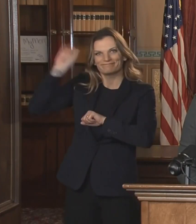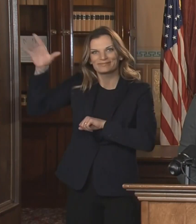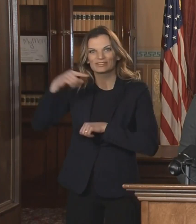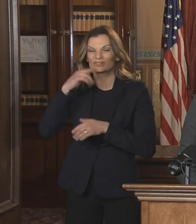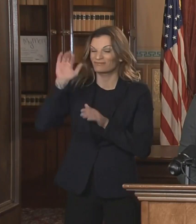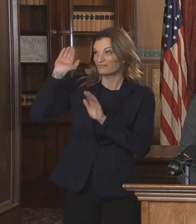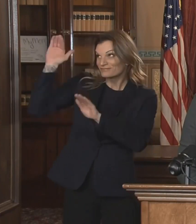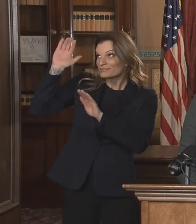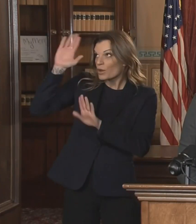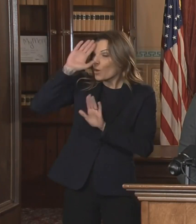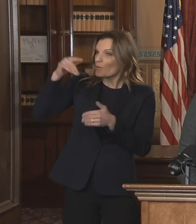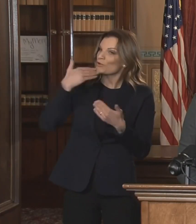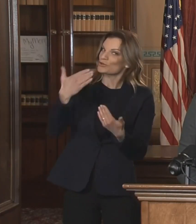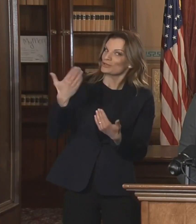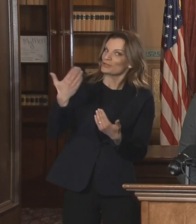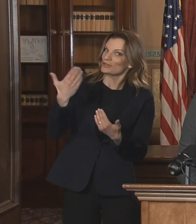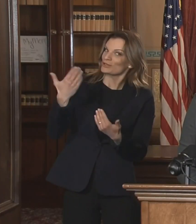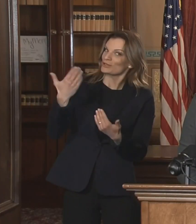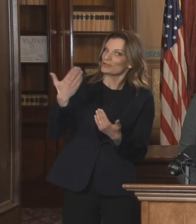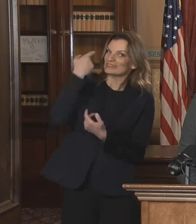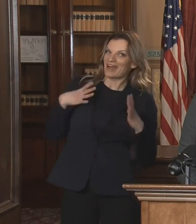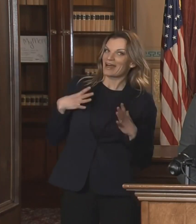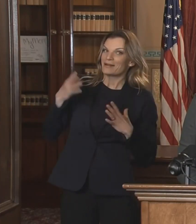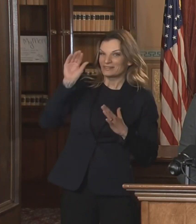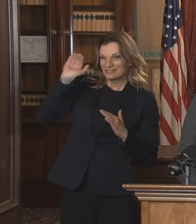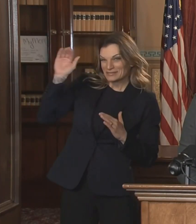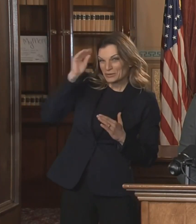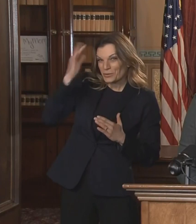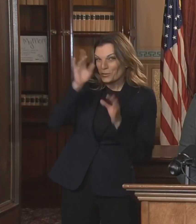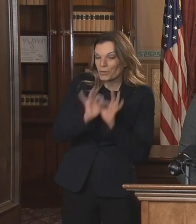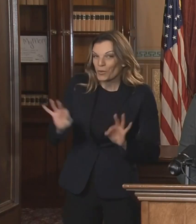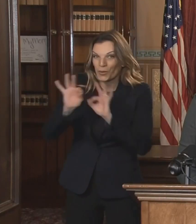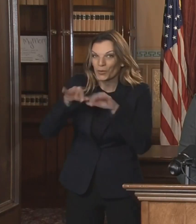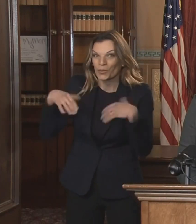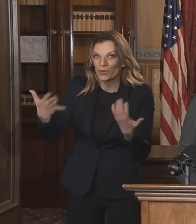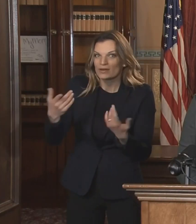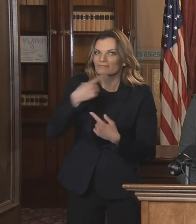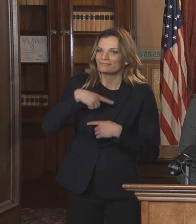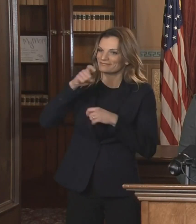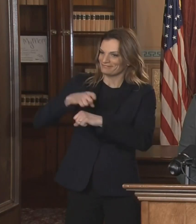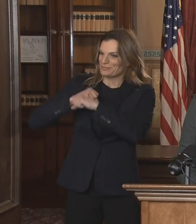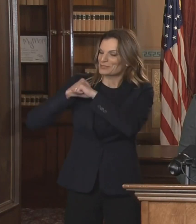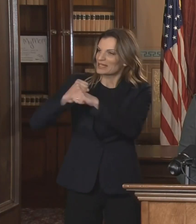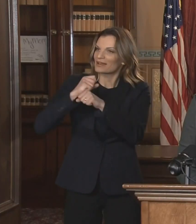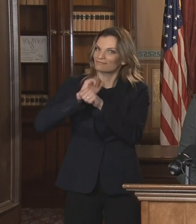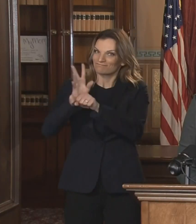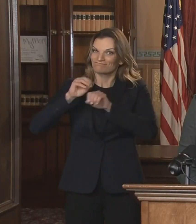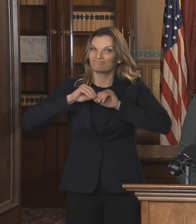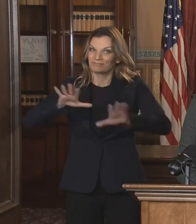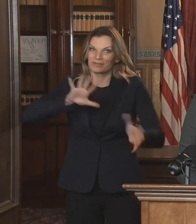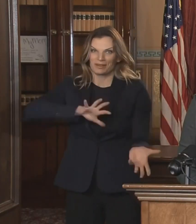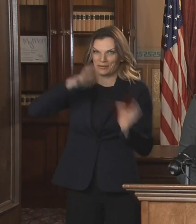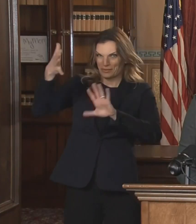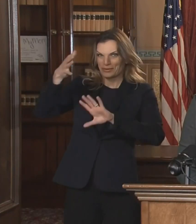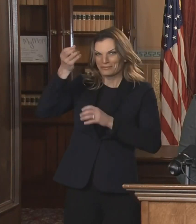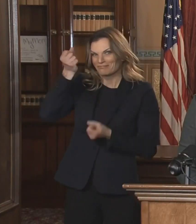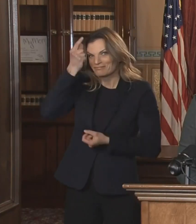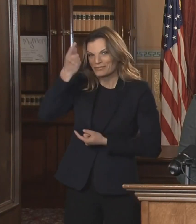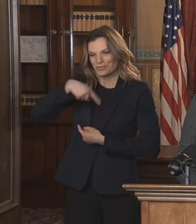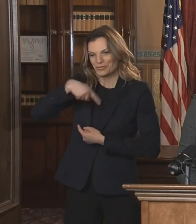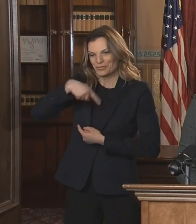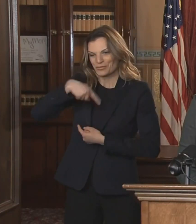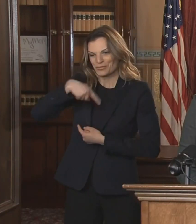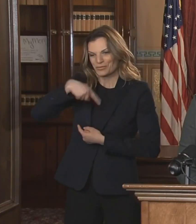common enemy. This is the most urgent public health emergency our state has faced in any of our